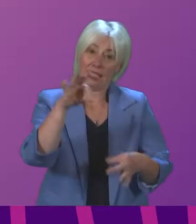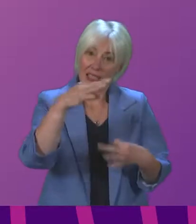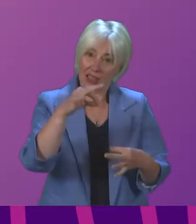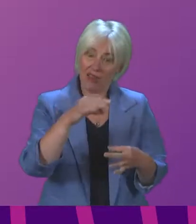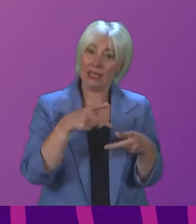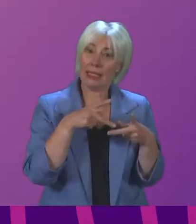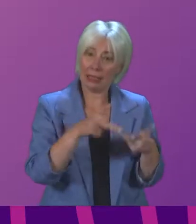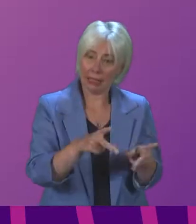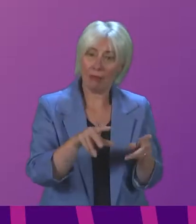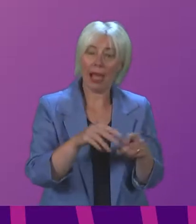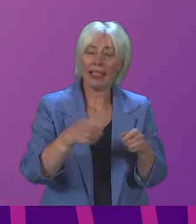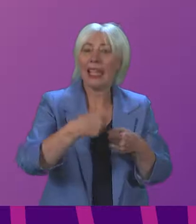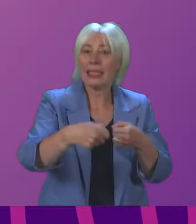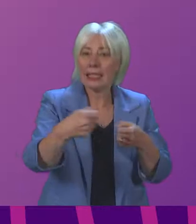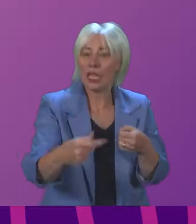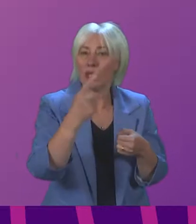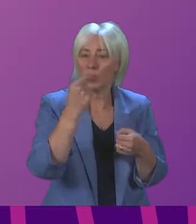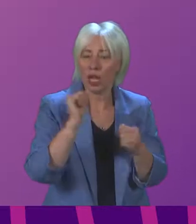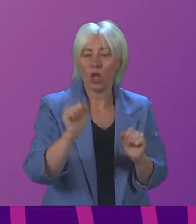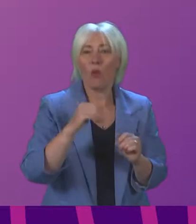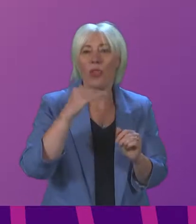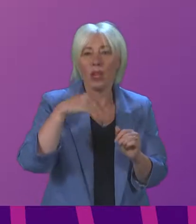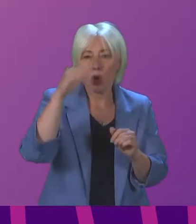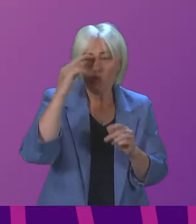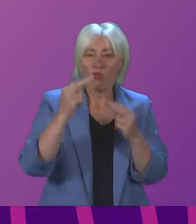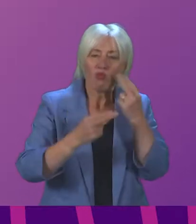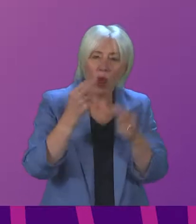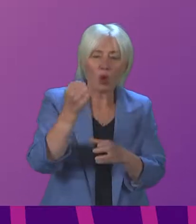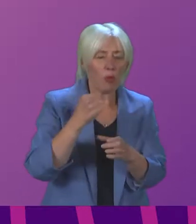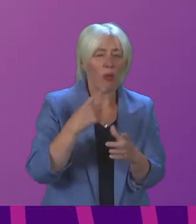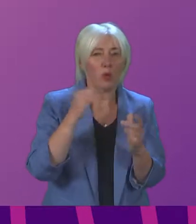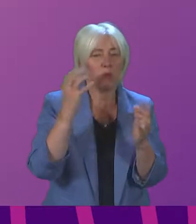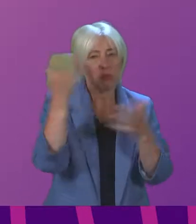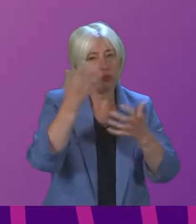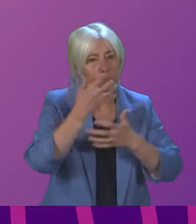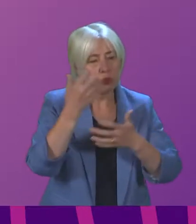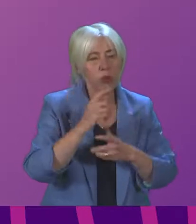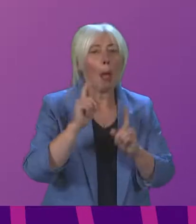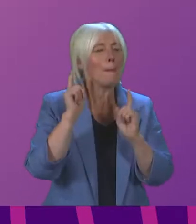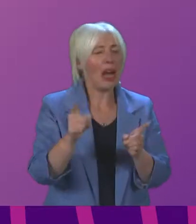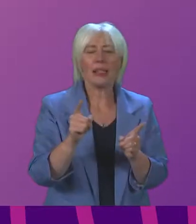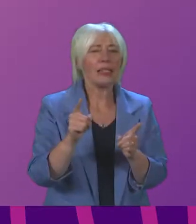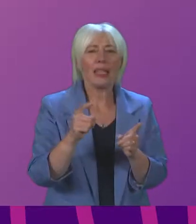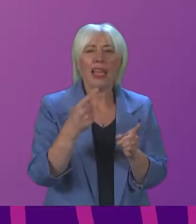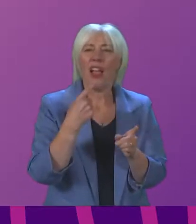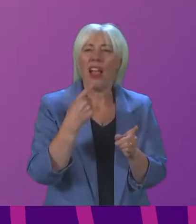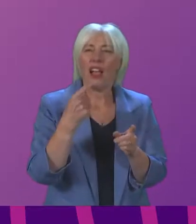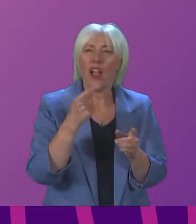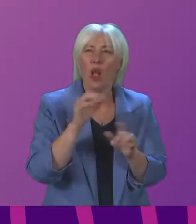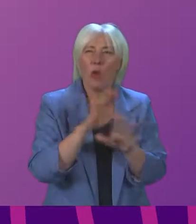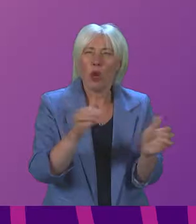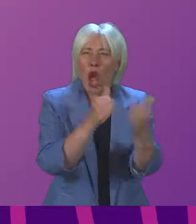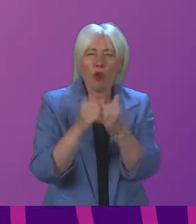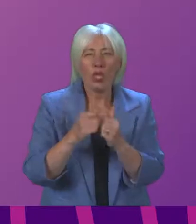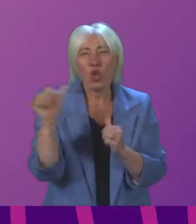were issues concerning the business and hospitality sectors, although there was no consensus among the witnesses on whether the scheme should be extended.